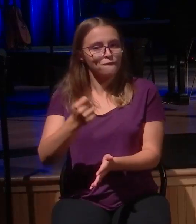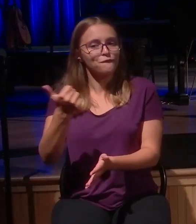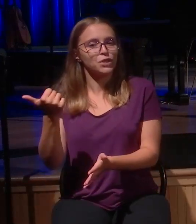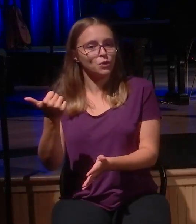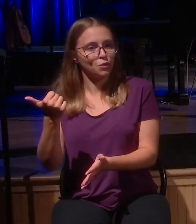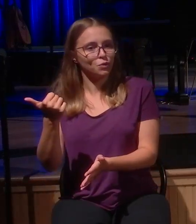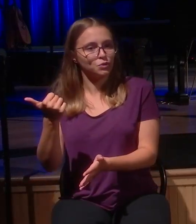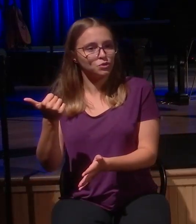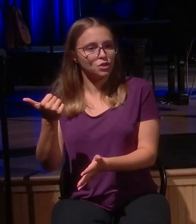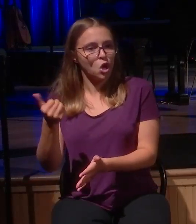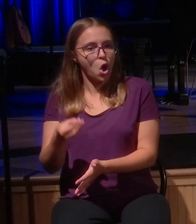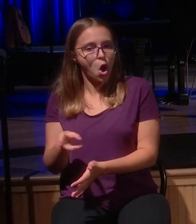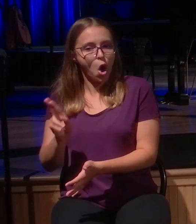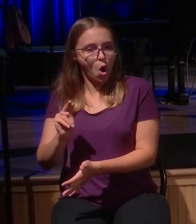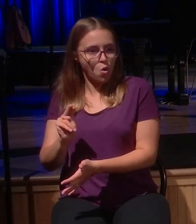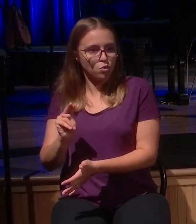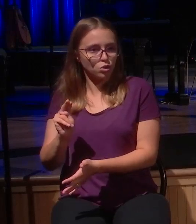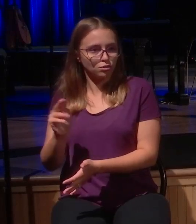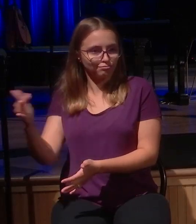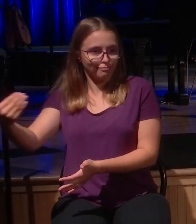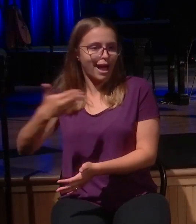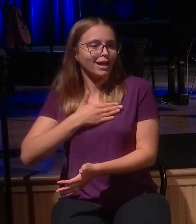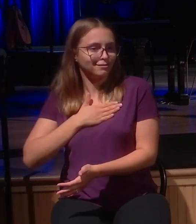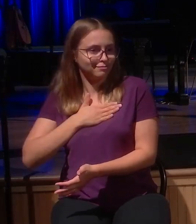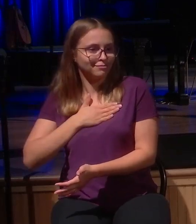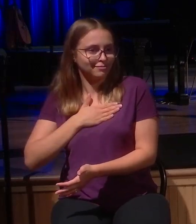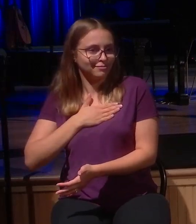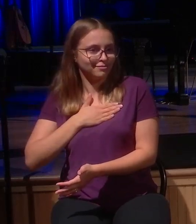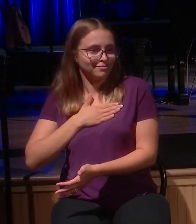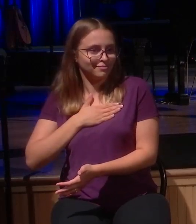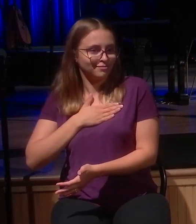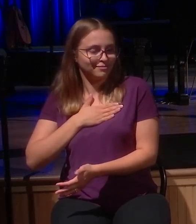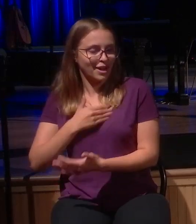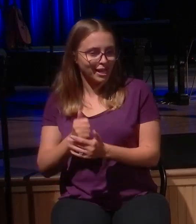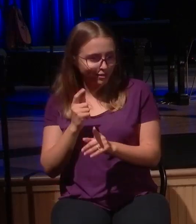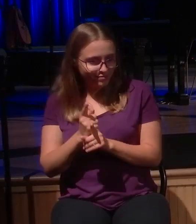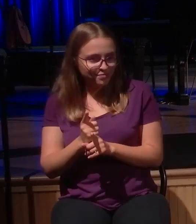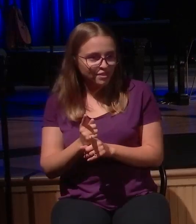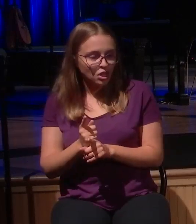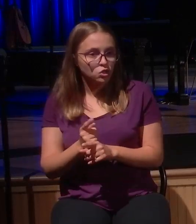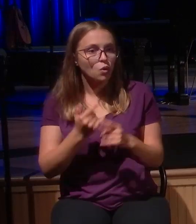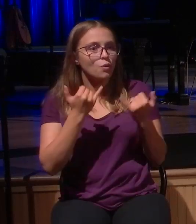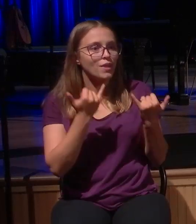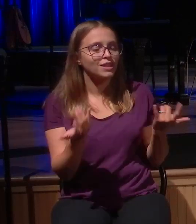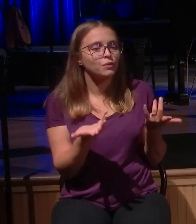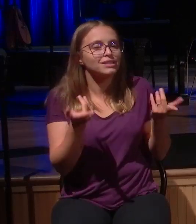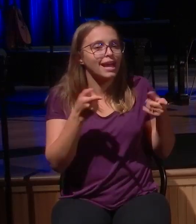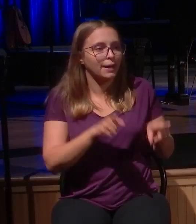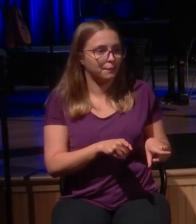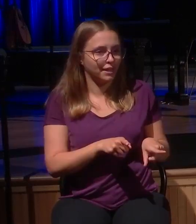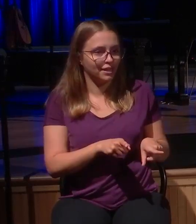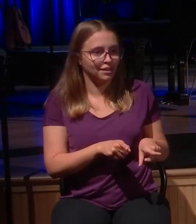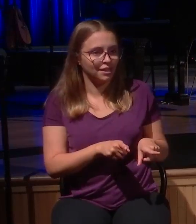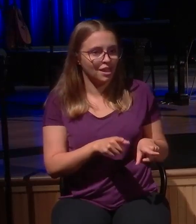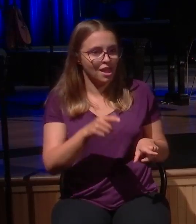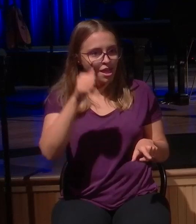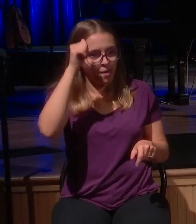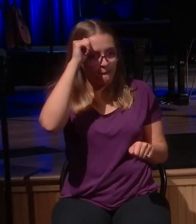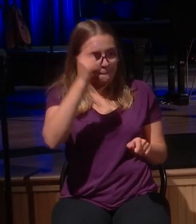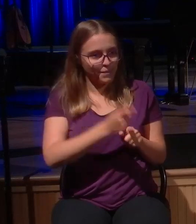brother. He says, when this son of yours. When this son of yours came. He devoured your property. Wasted it all